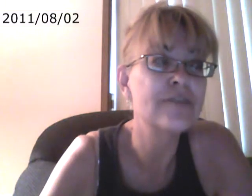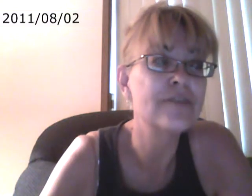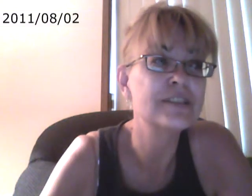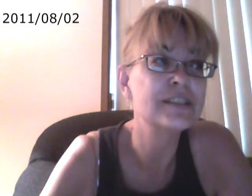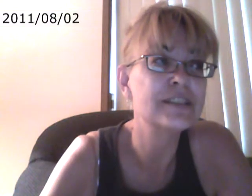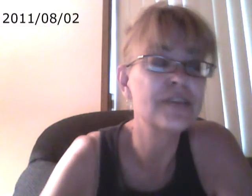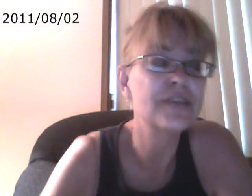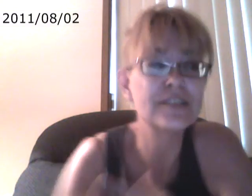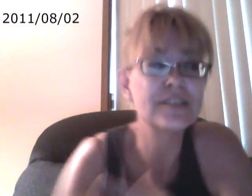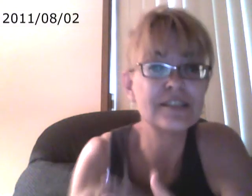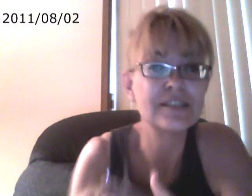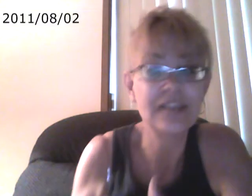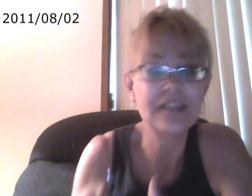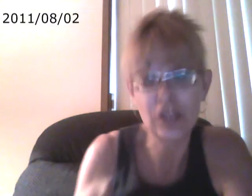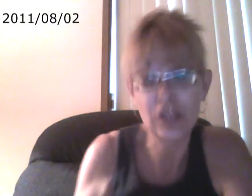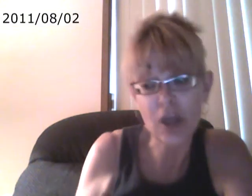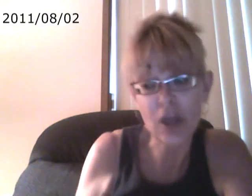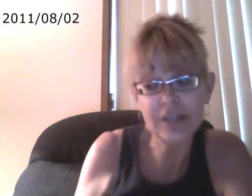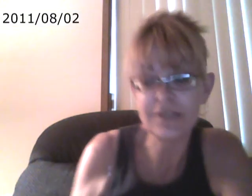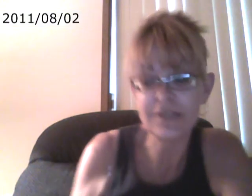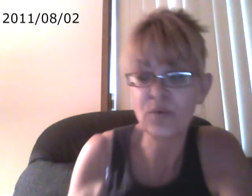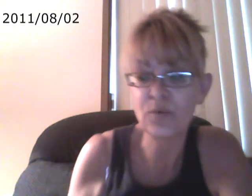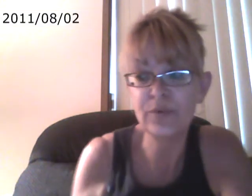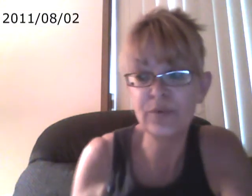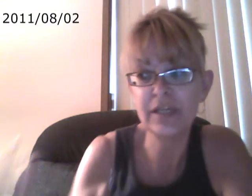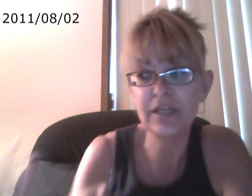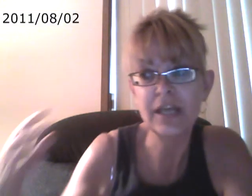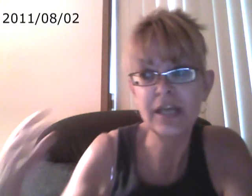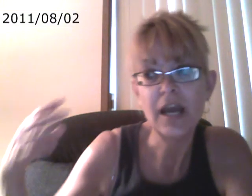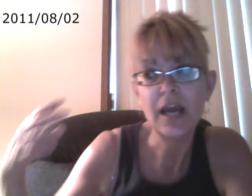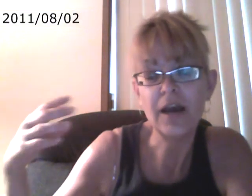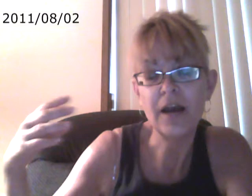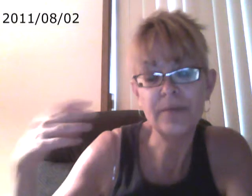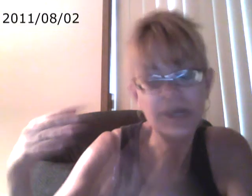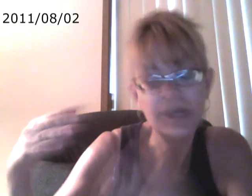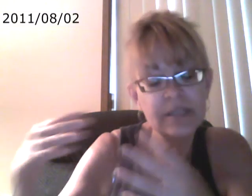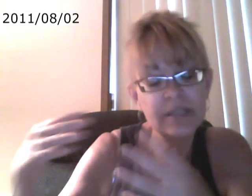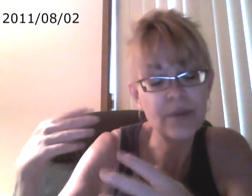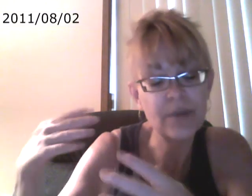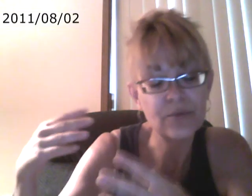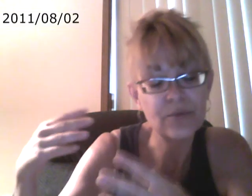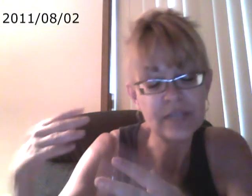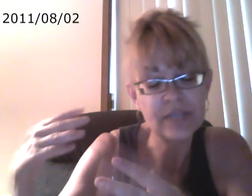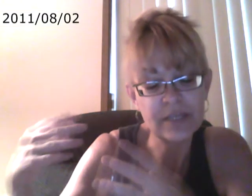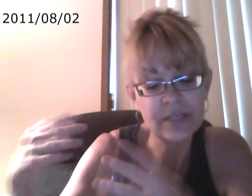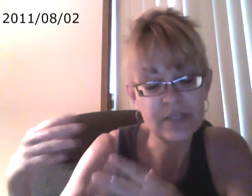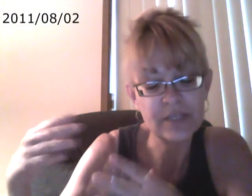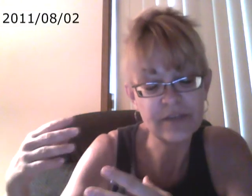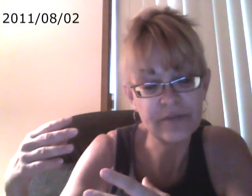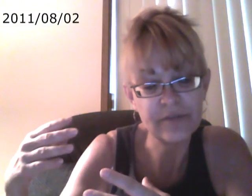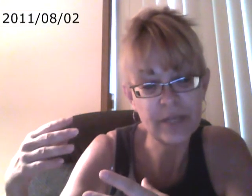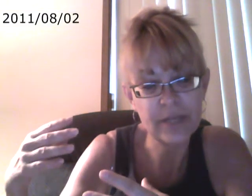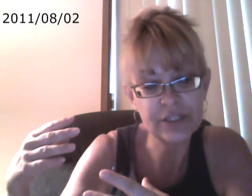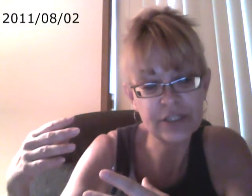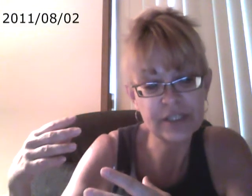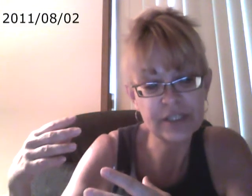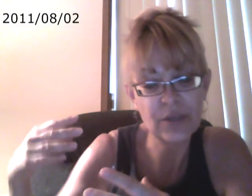this, like autism would be it is about sending and receiving information. So